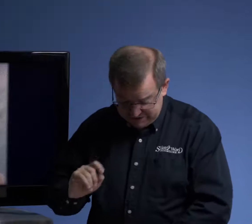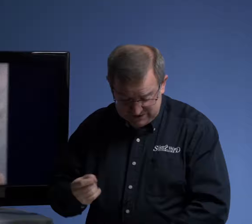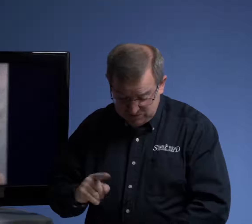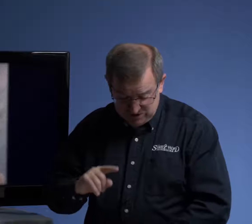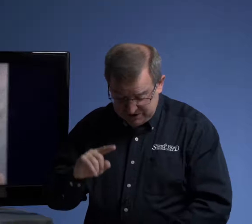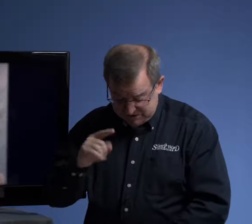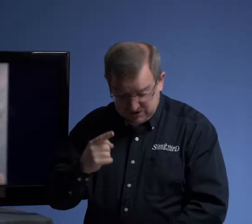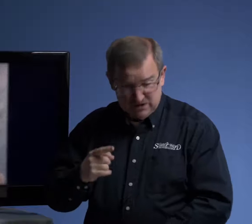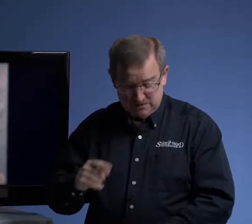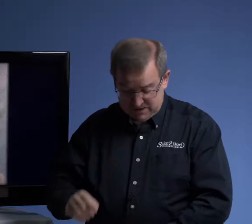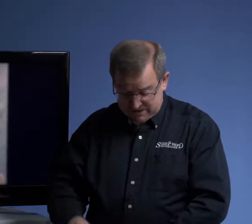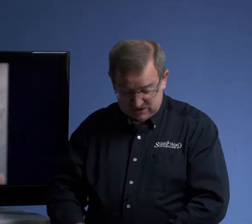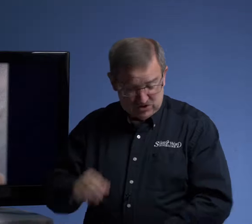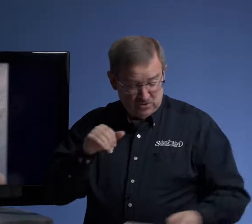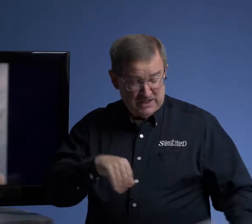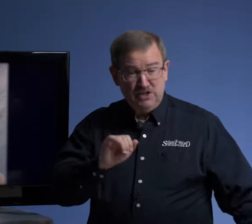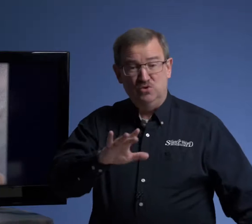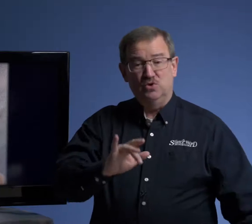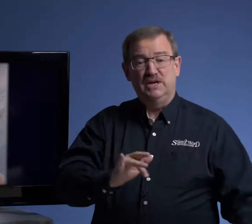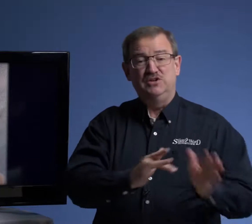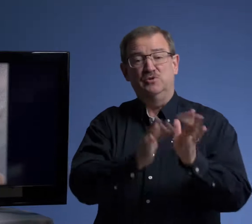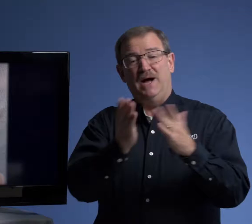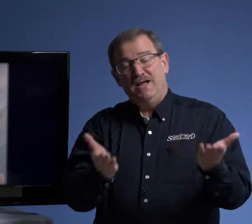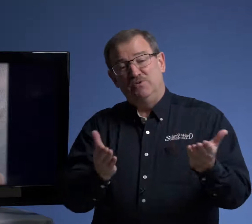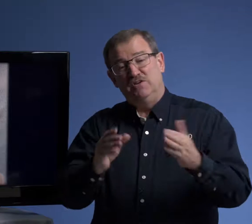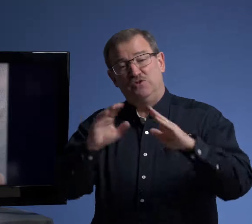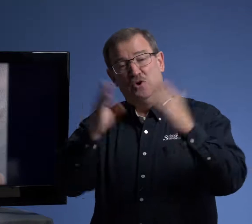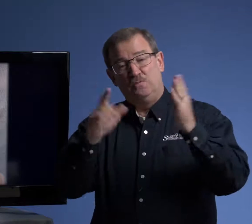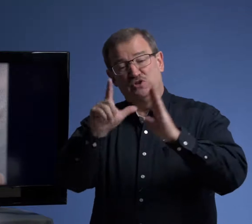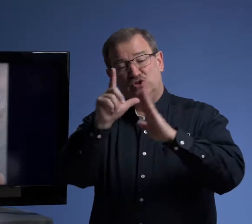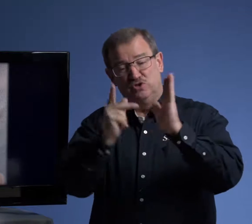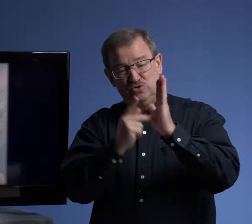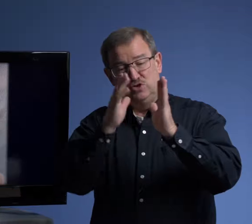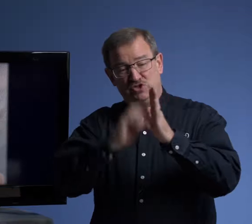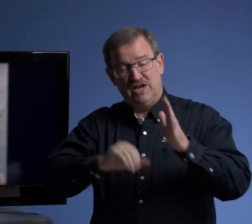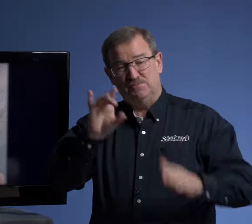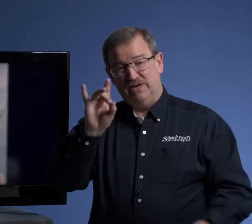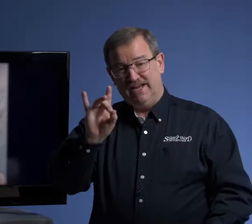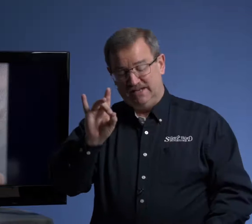going to get, we're going to get started. So in your, in your Bible, if you're open to Luke chapter eight,